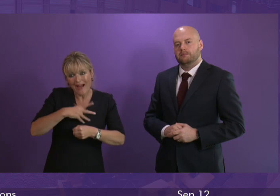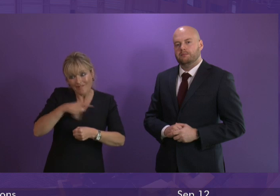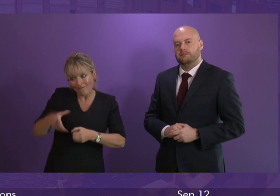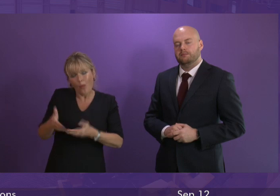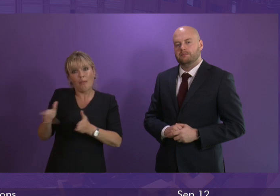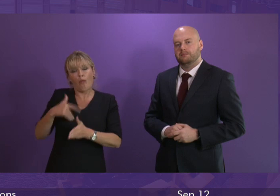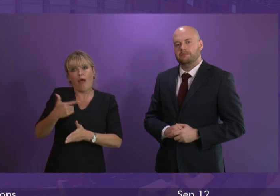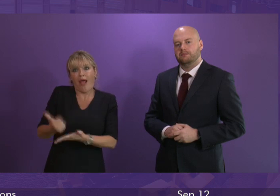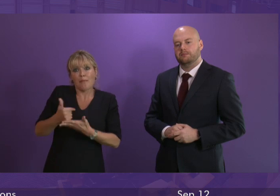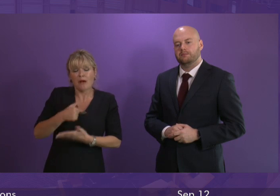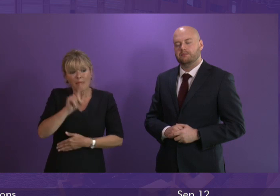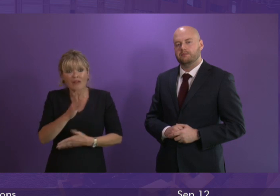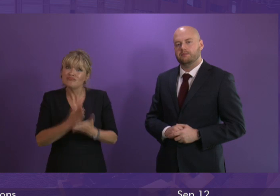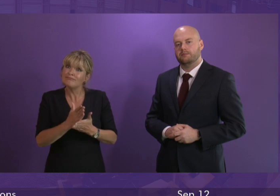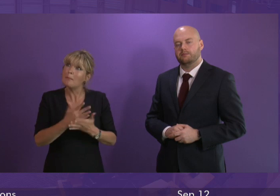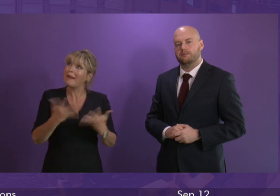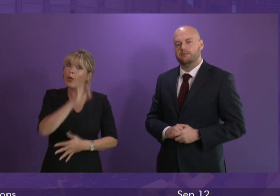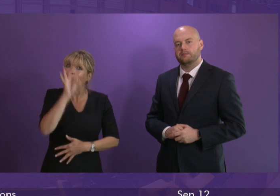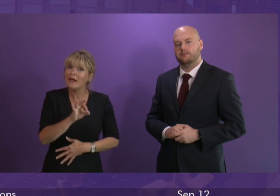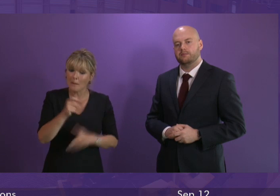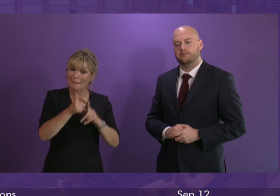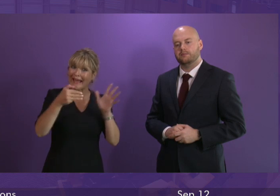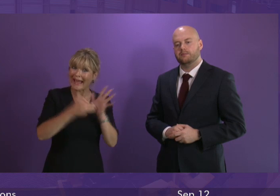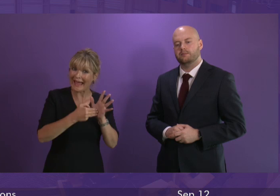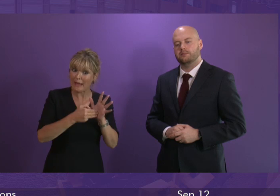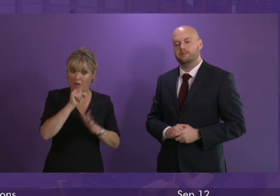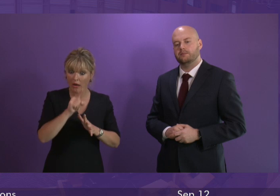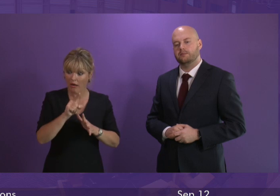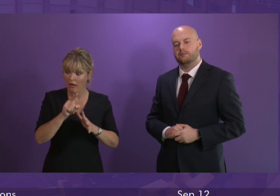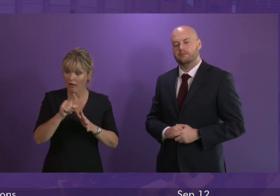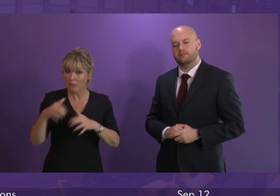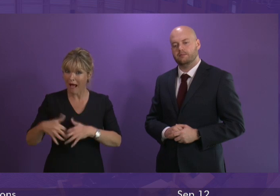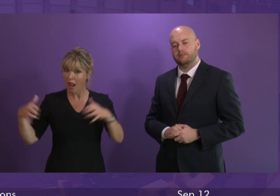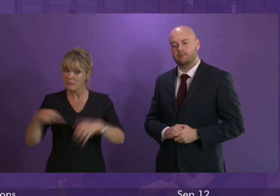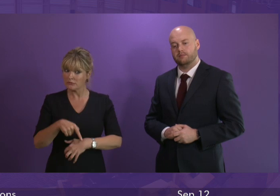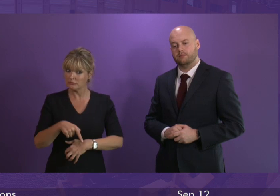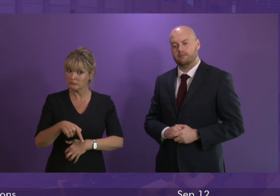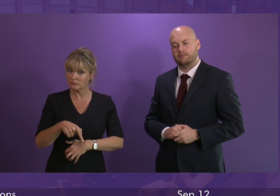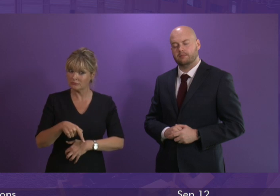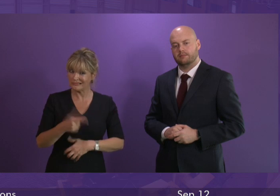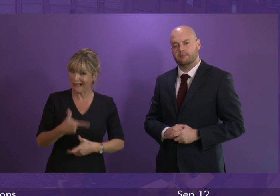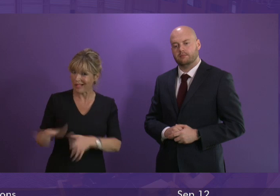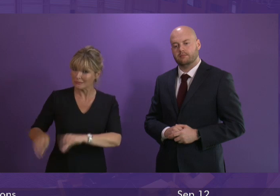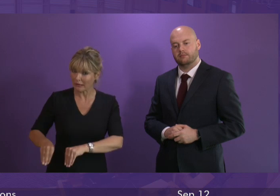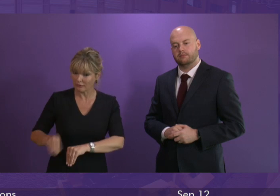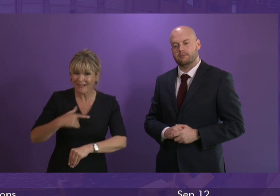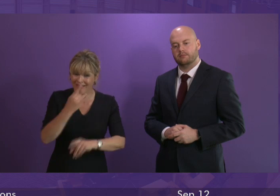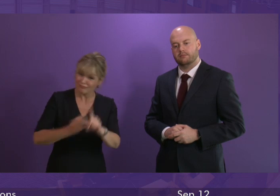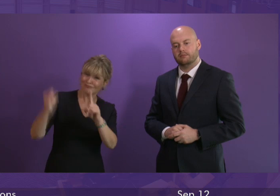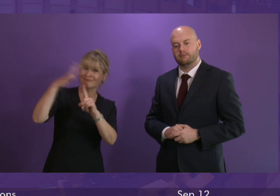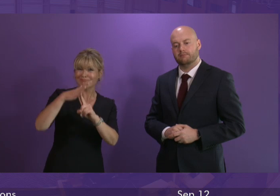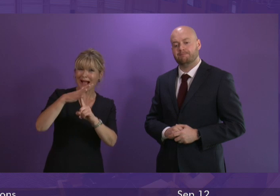the prime minister and the government this morning is why on earth parliament is still suspended we had Scotland's highest civil court yesterday declaring the